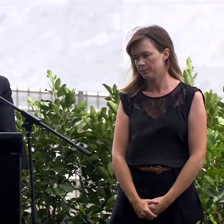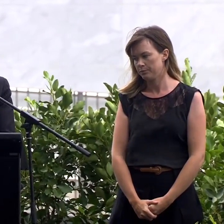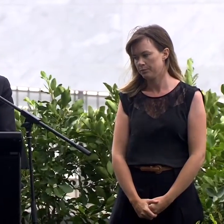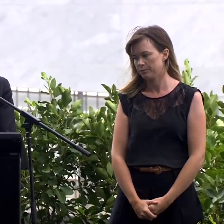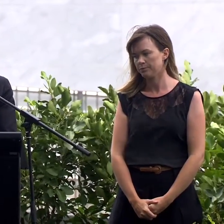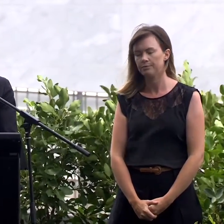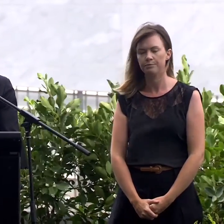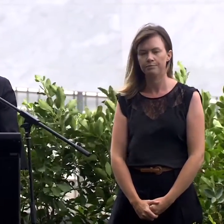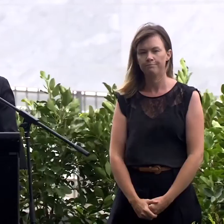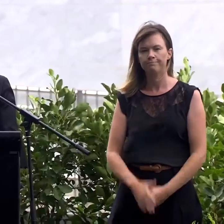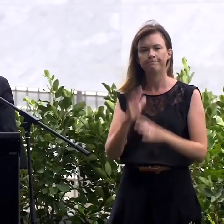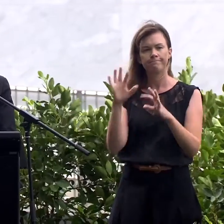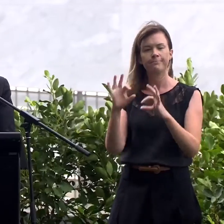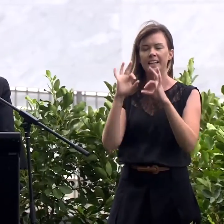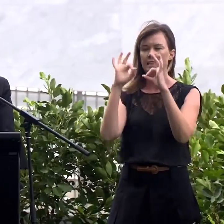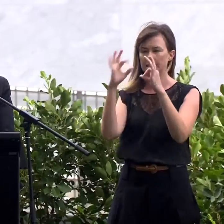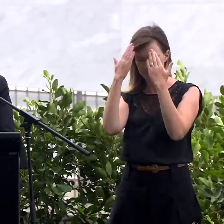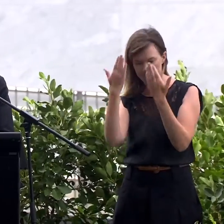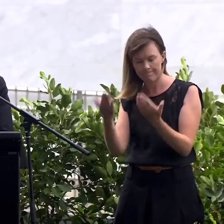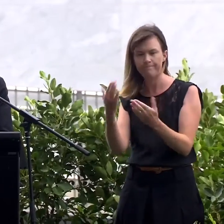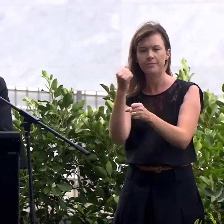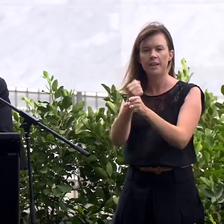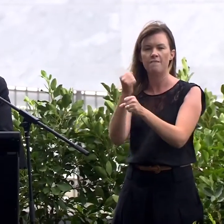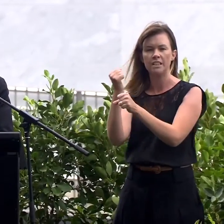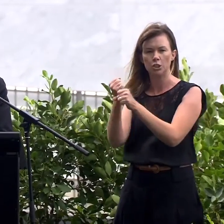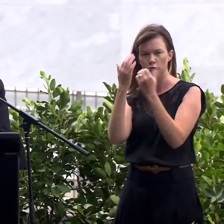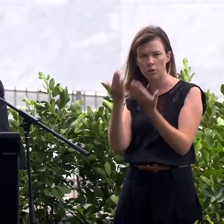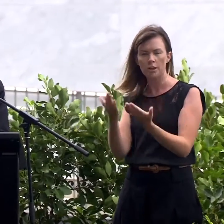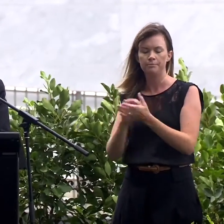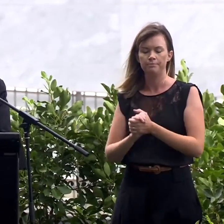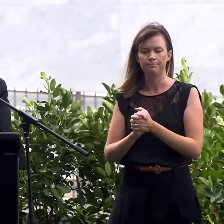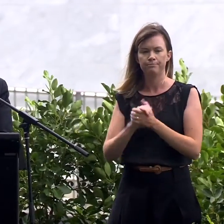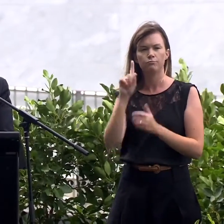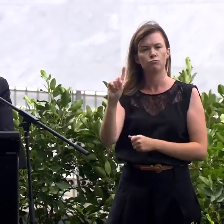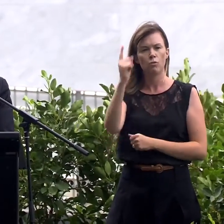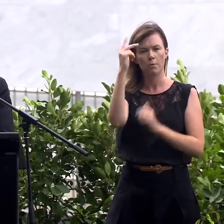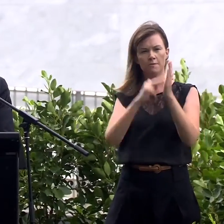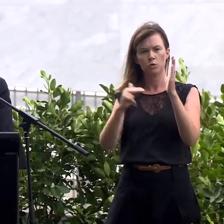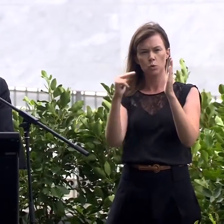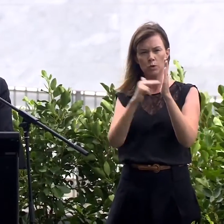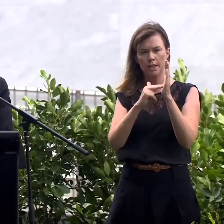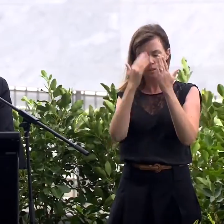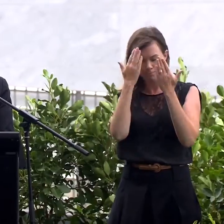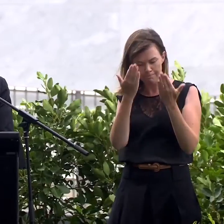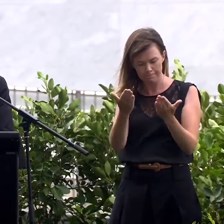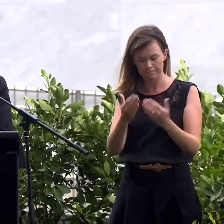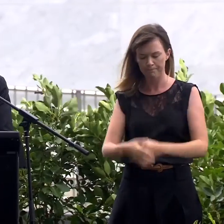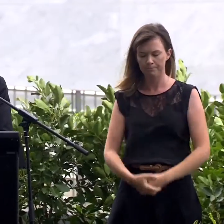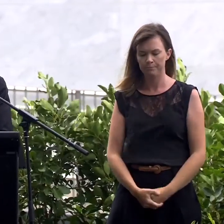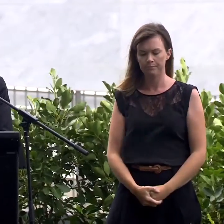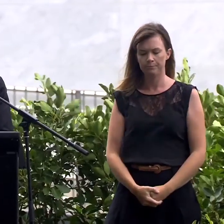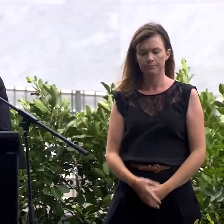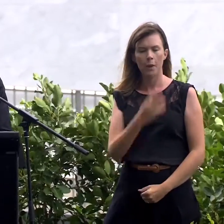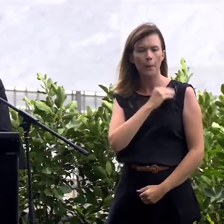Your Excellency, the Governor General, Right Honourable Prime Minister of New Zealand, Ministers representing